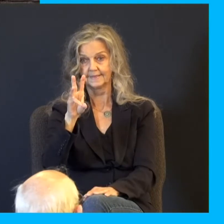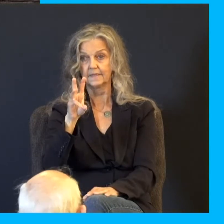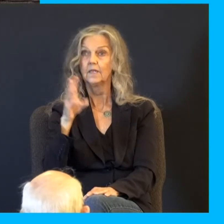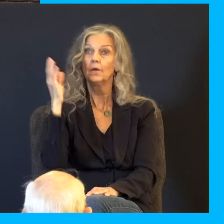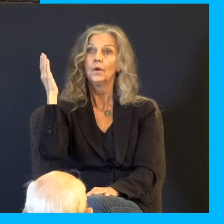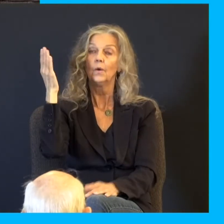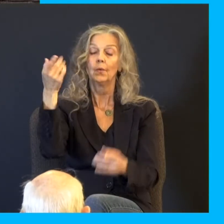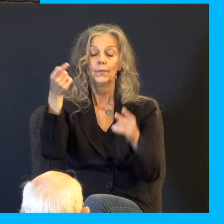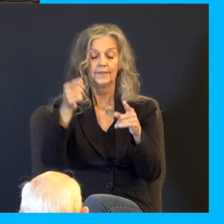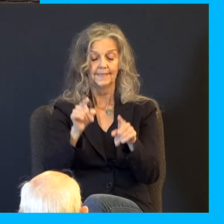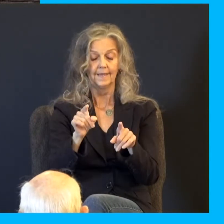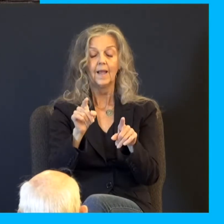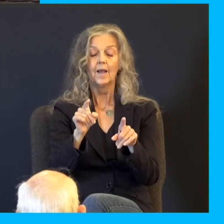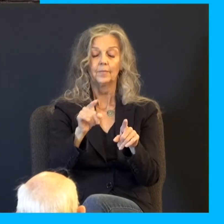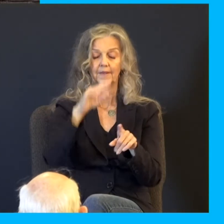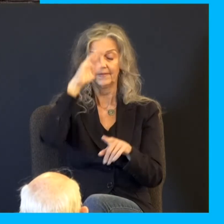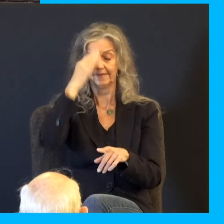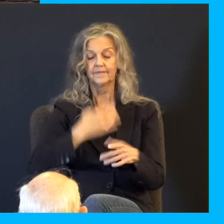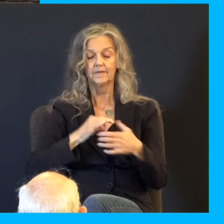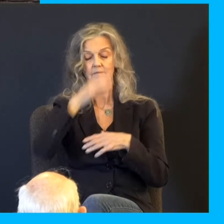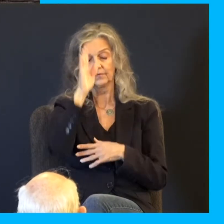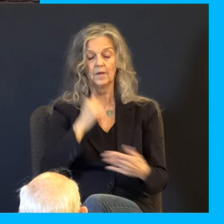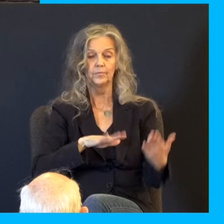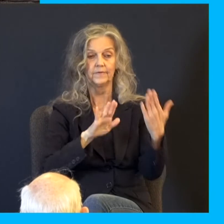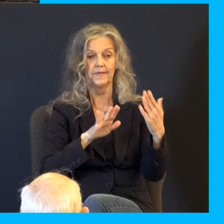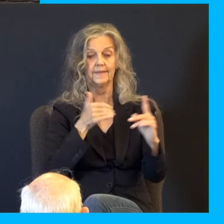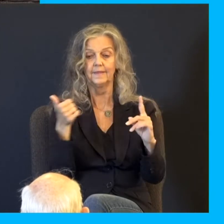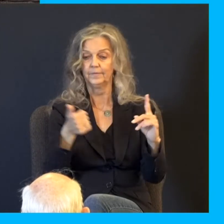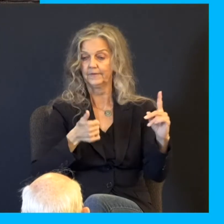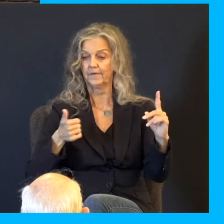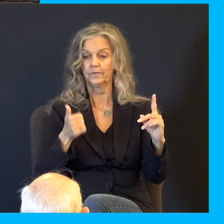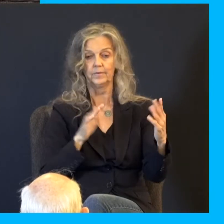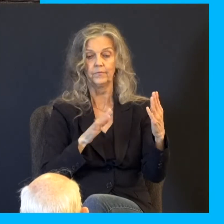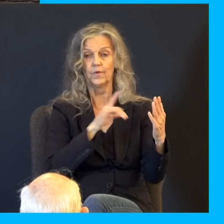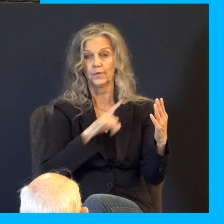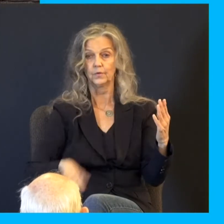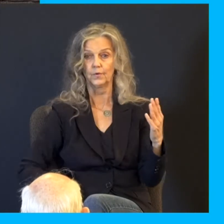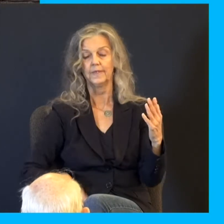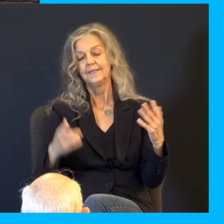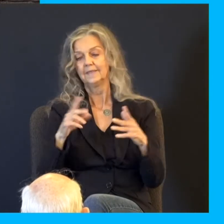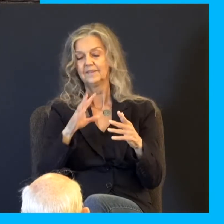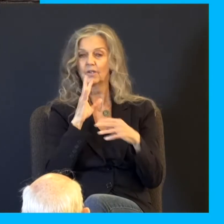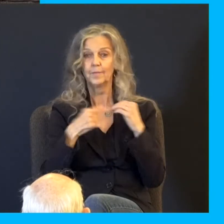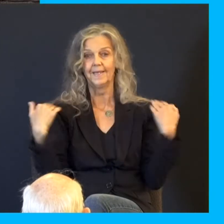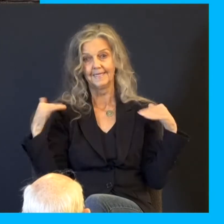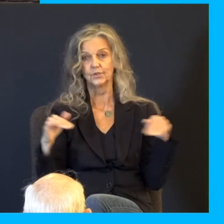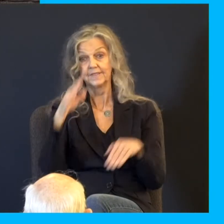the sons of God came to present themselves before the Lord. That is, the sons of God, literally the angelic realm. You'll need to know that to understand Genesis